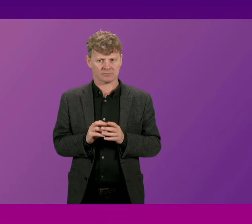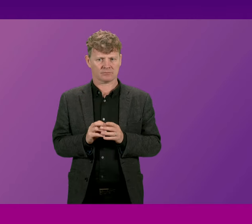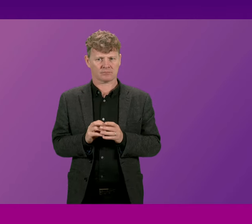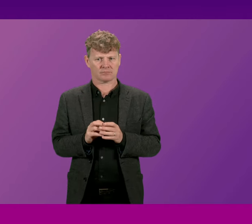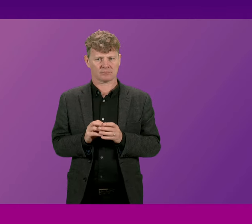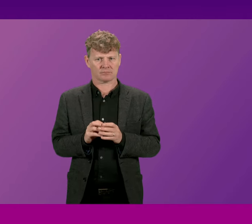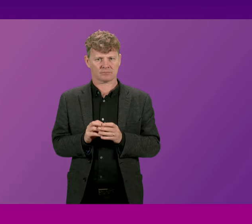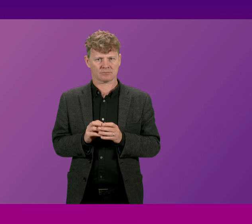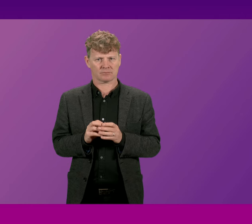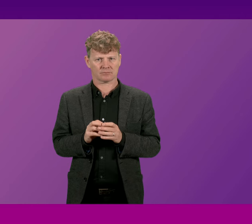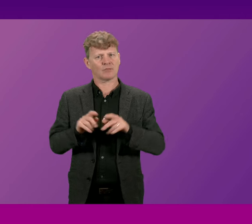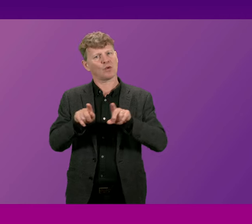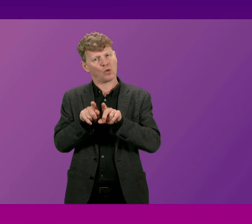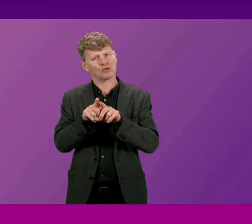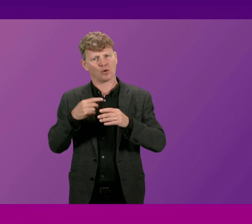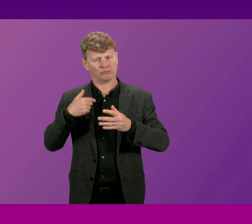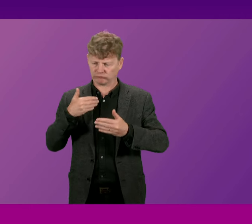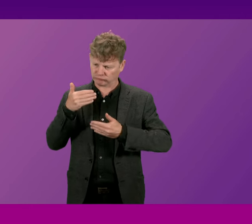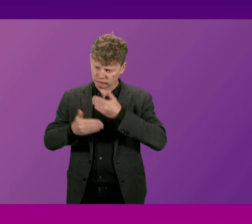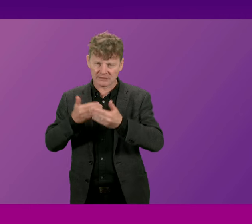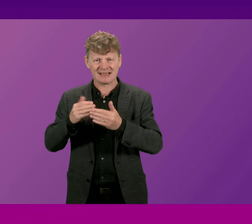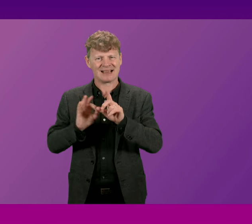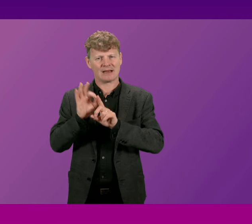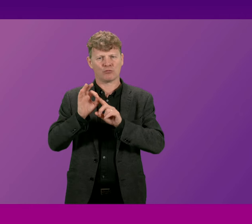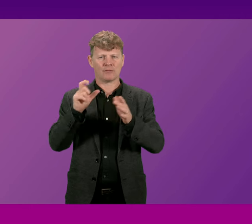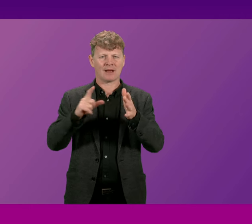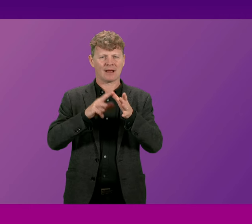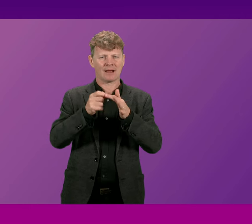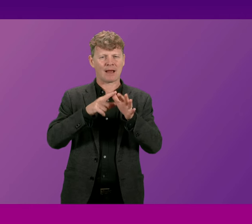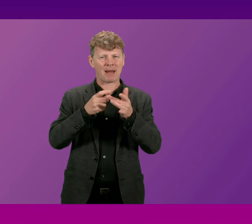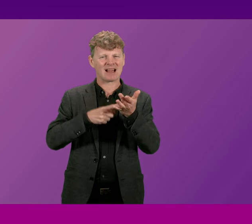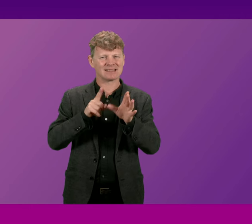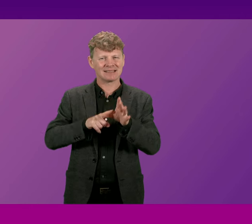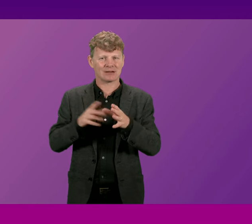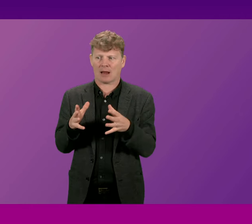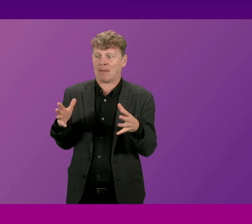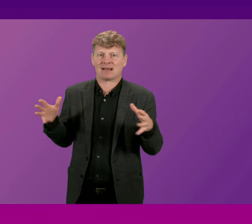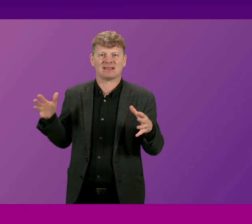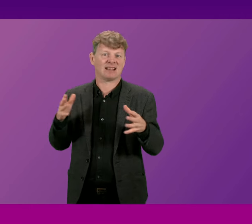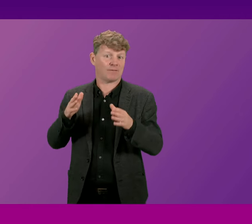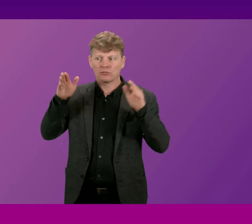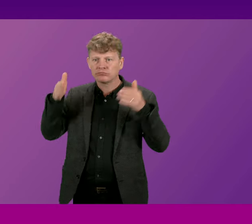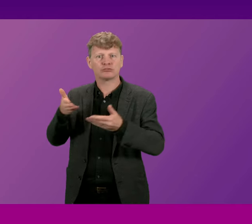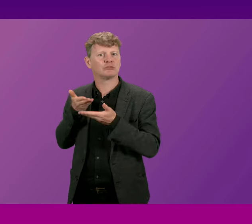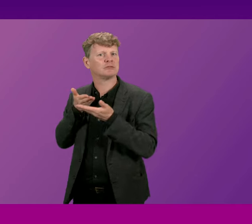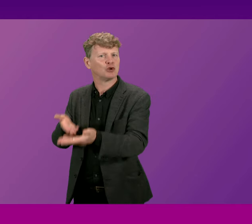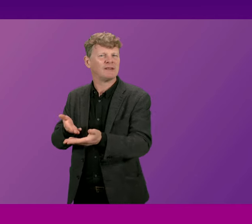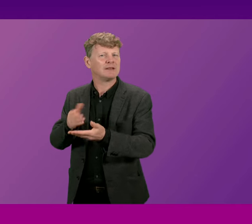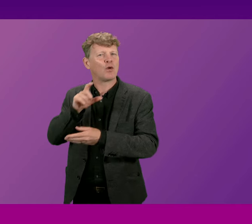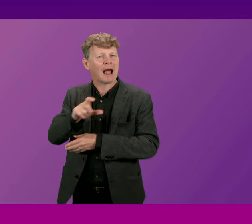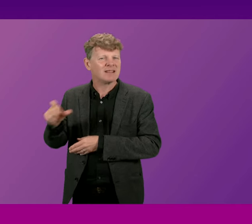to ensure that we improve capacity within the health service on cancer for example there are